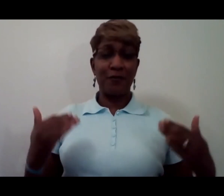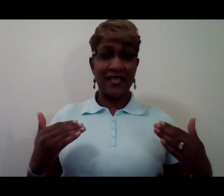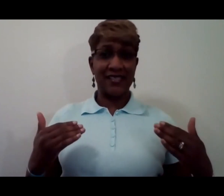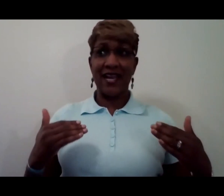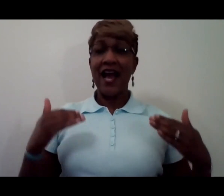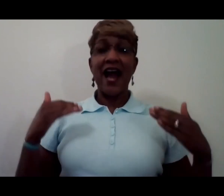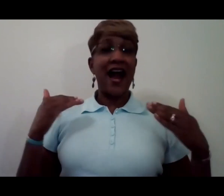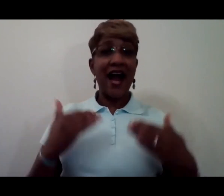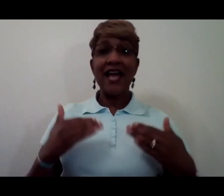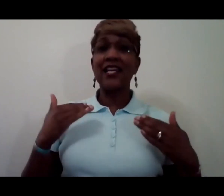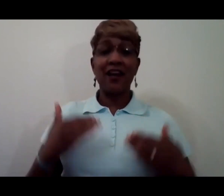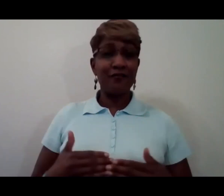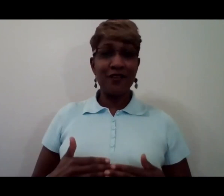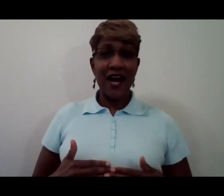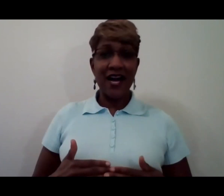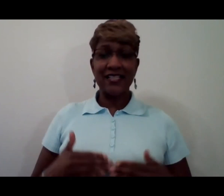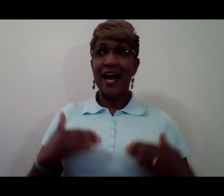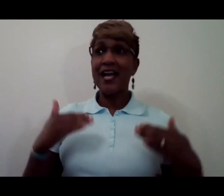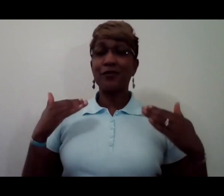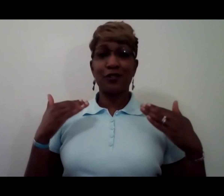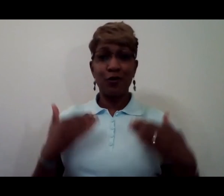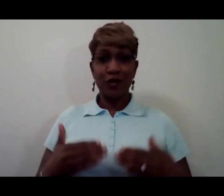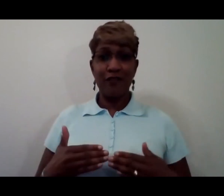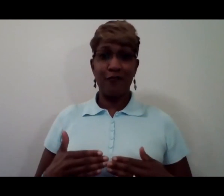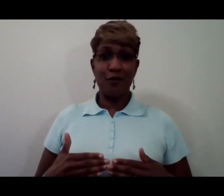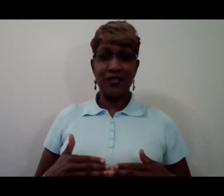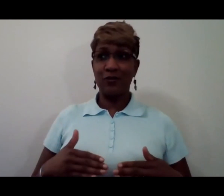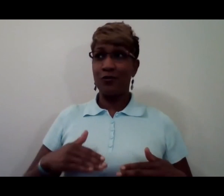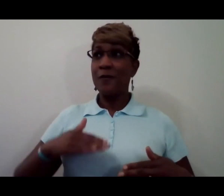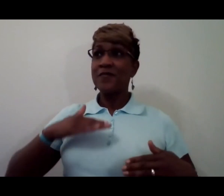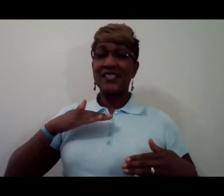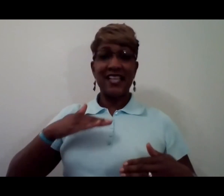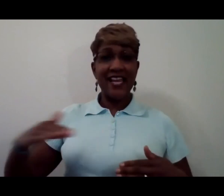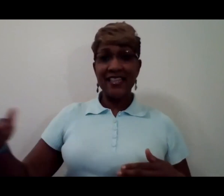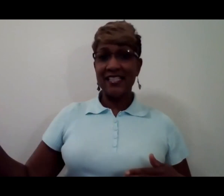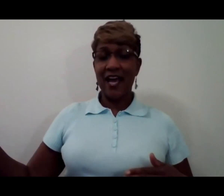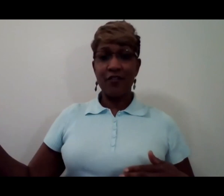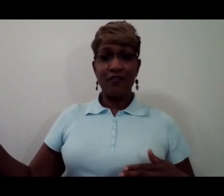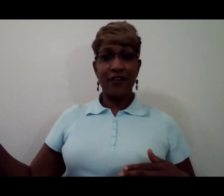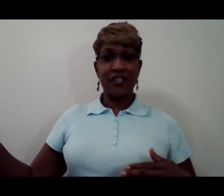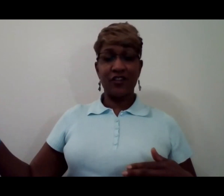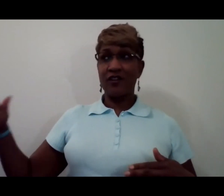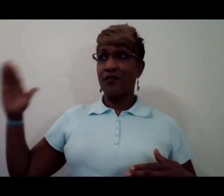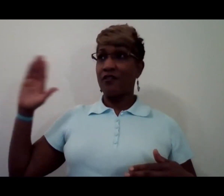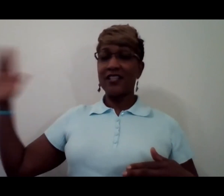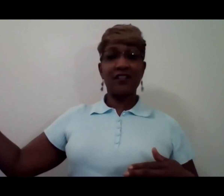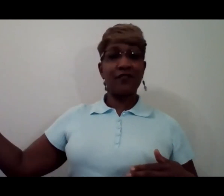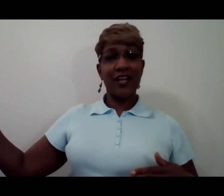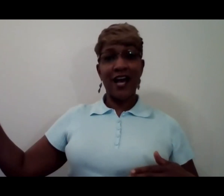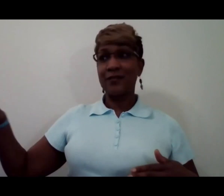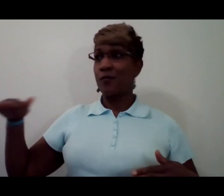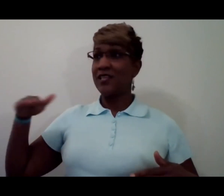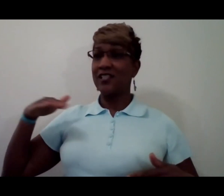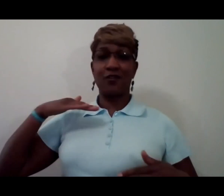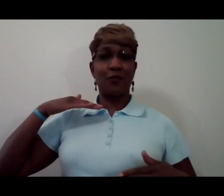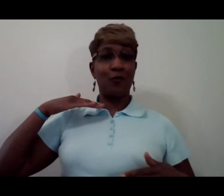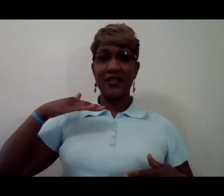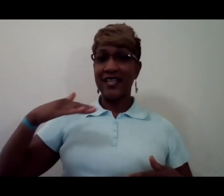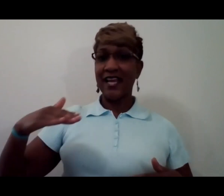blessing I love you guys I am so looking forward to taking this health and fitness journey for the rest of our lives but we just start with one day